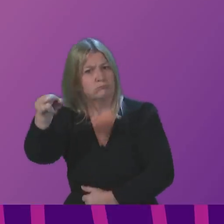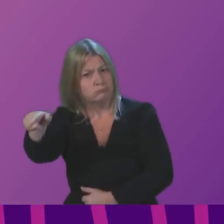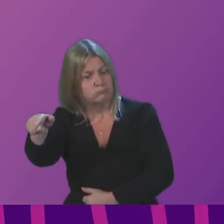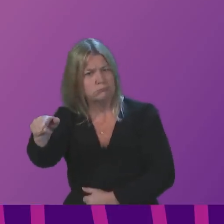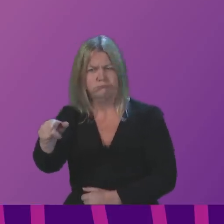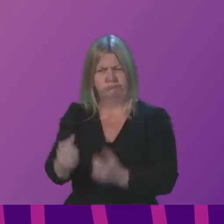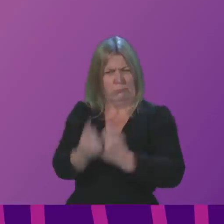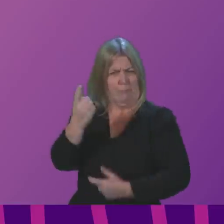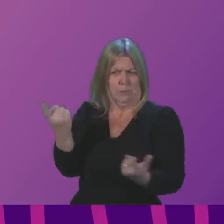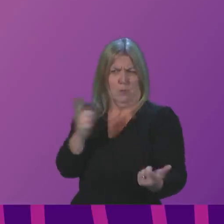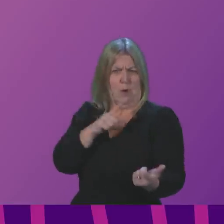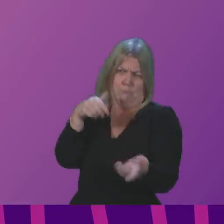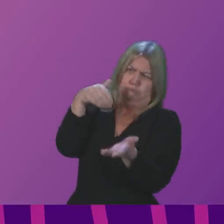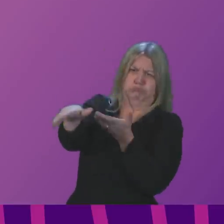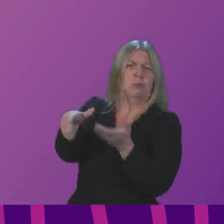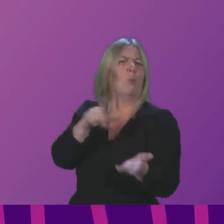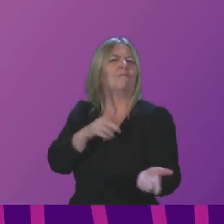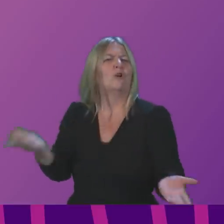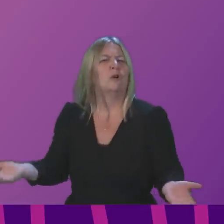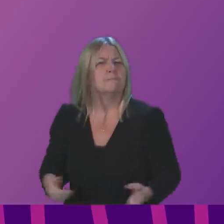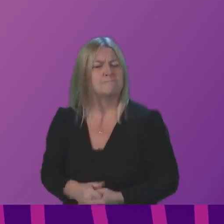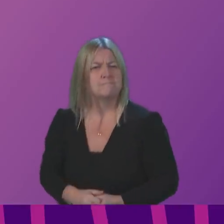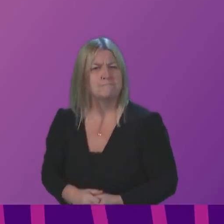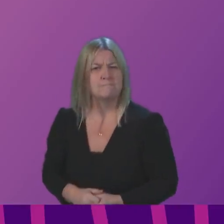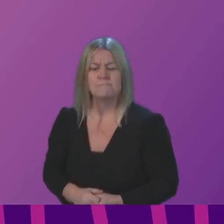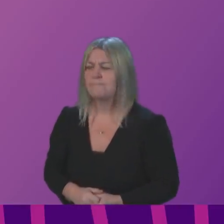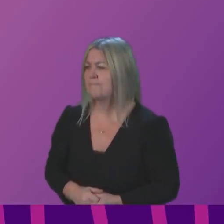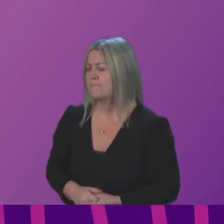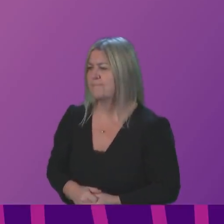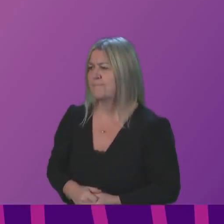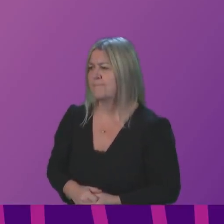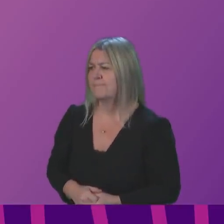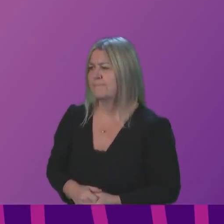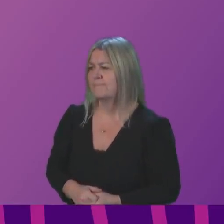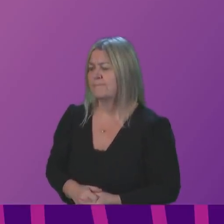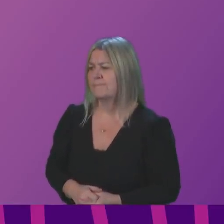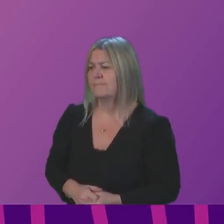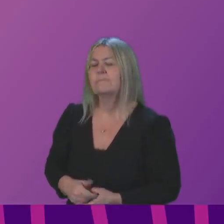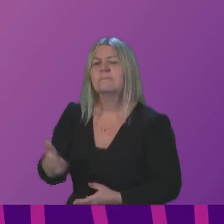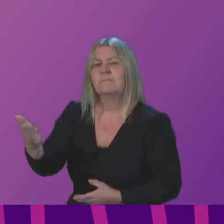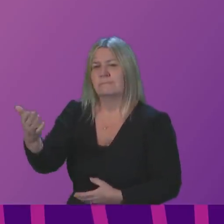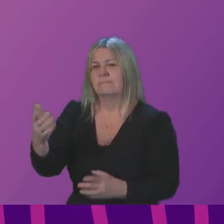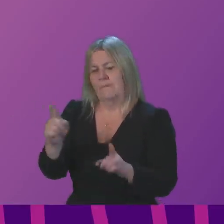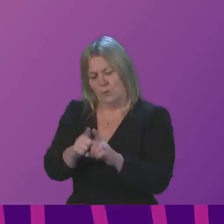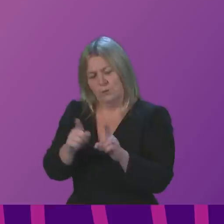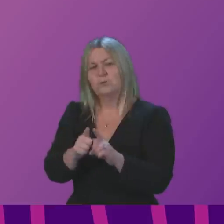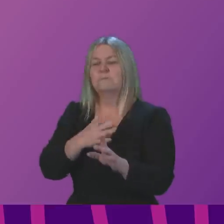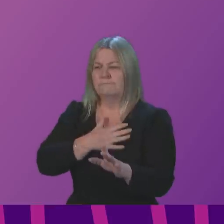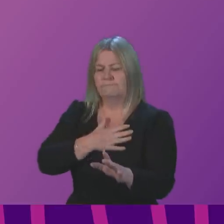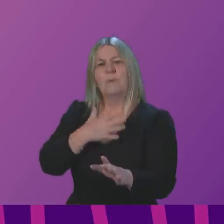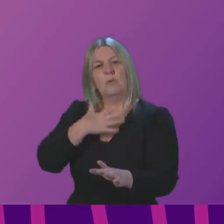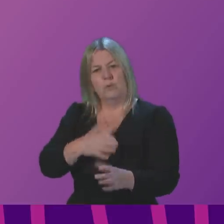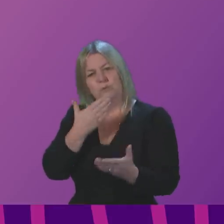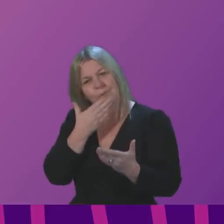entitled to? First Minister. Well, let me also take the opportunity again today to thank vaccinators and vaccination